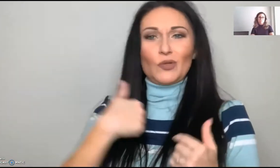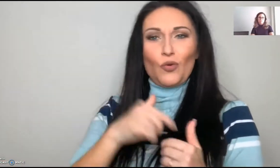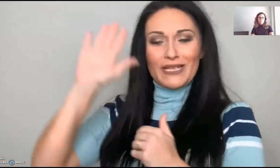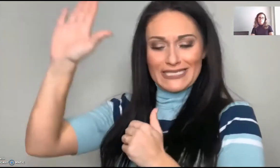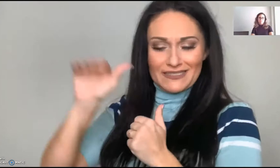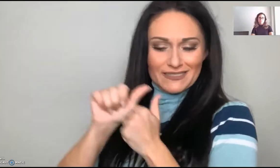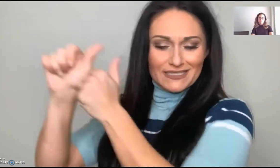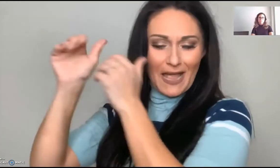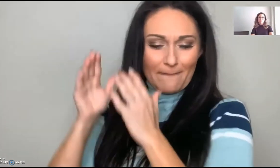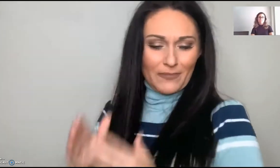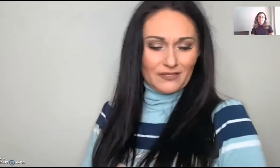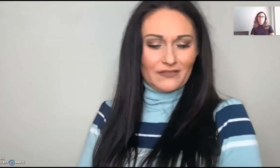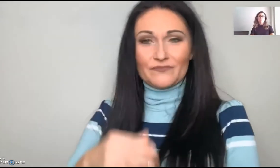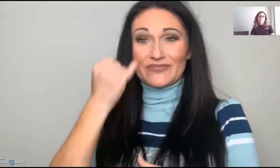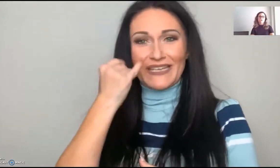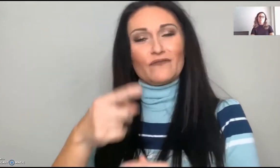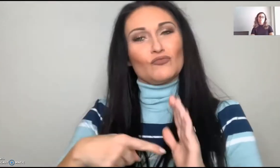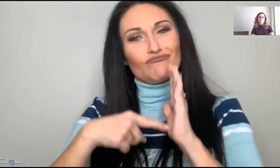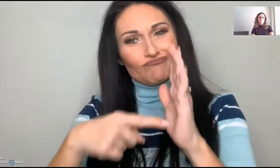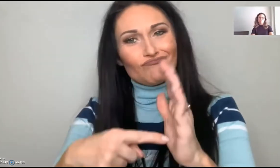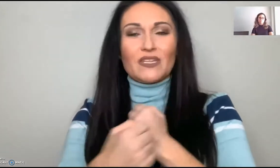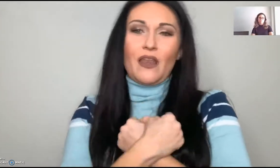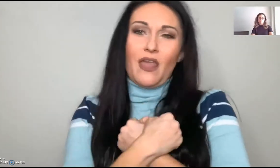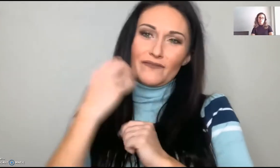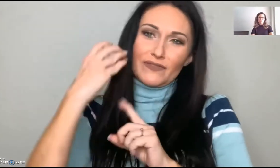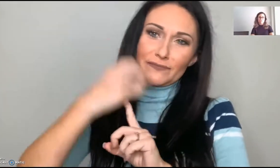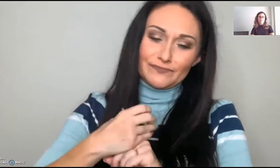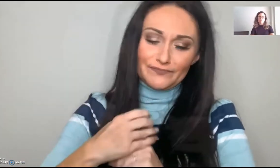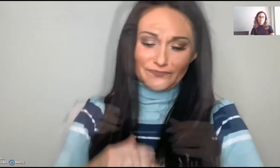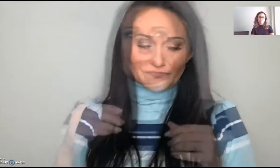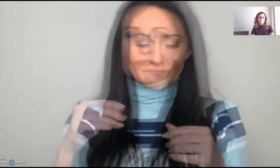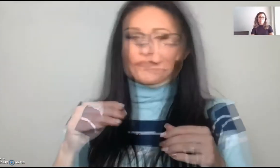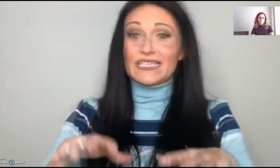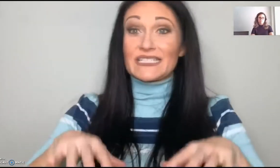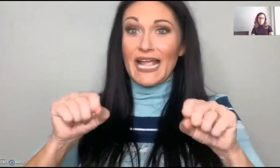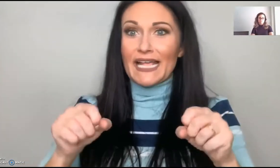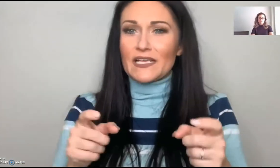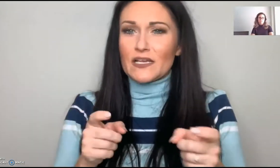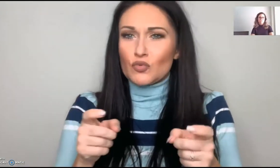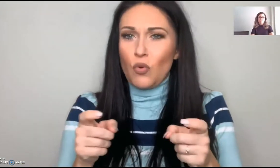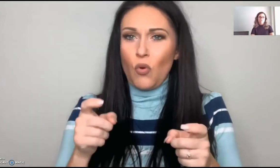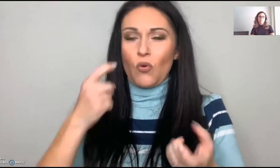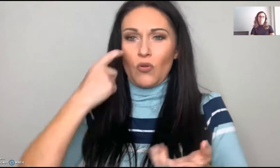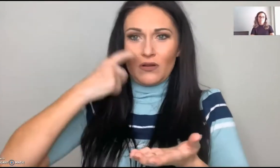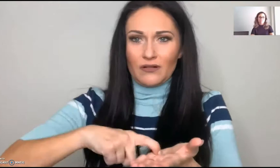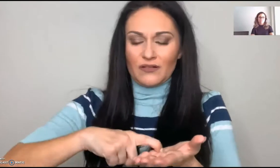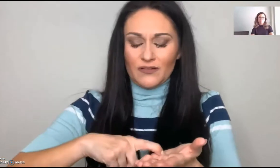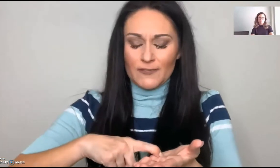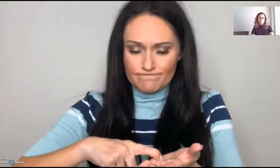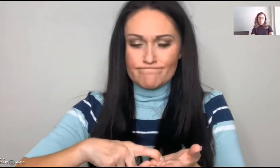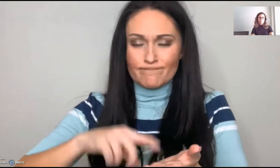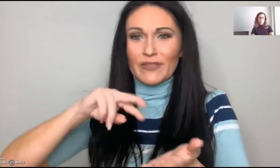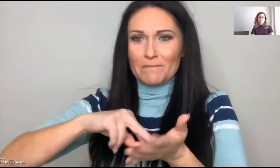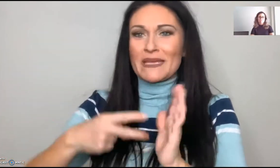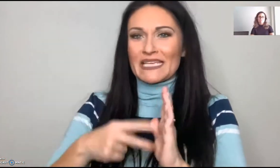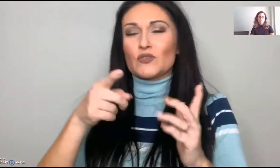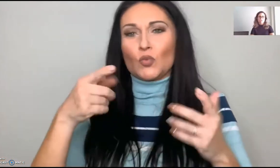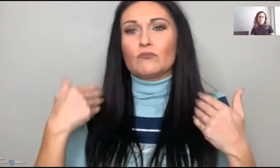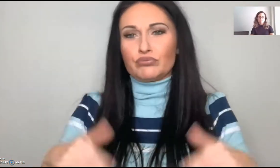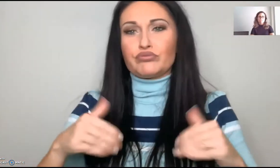Because people see us and know we're his followers. We have to show his love. You have to take